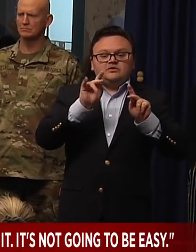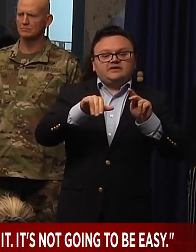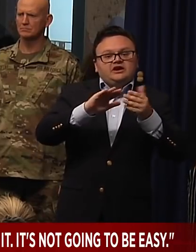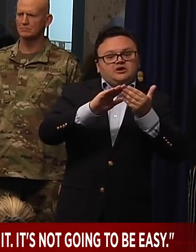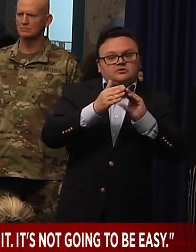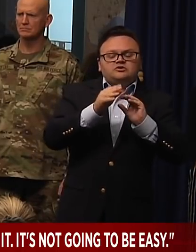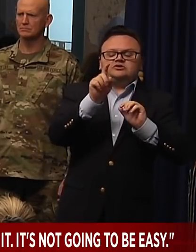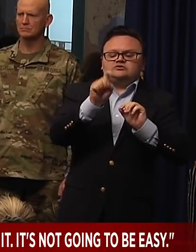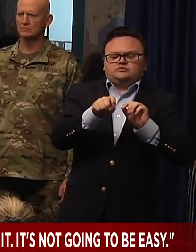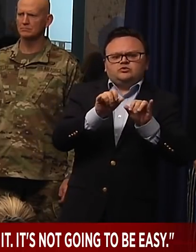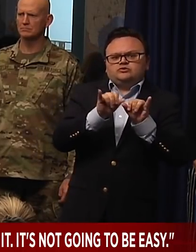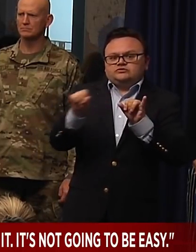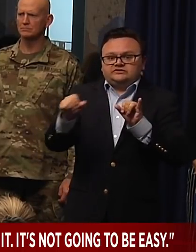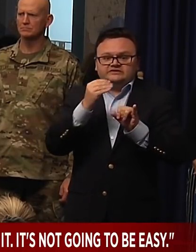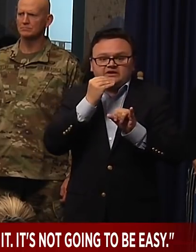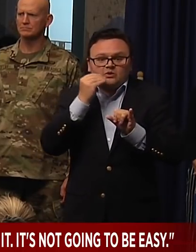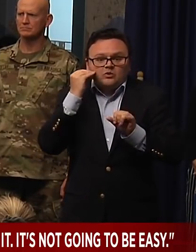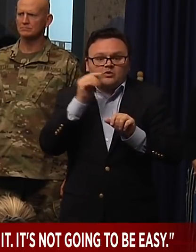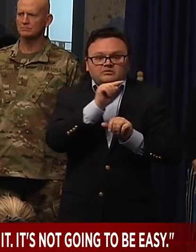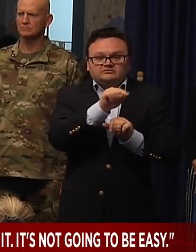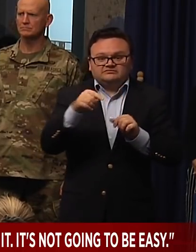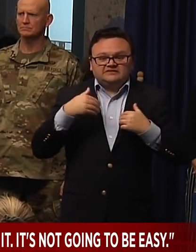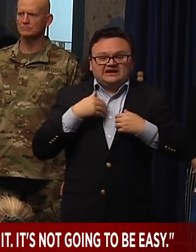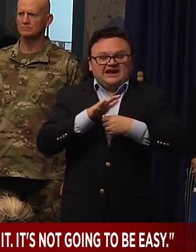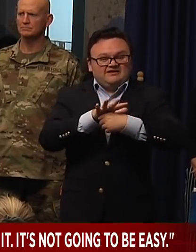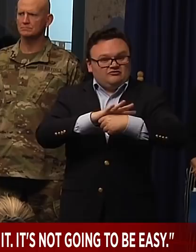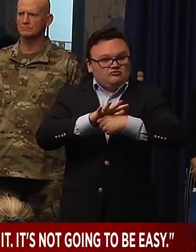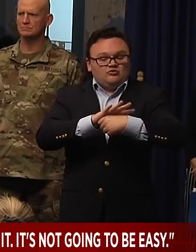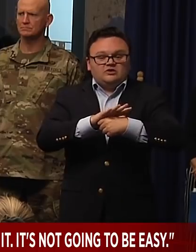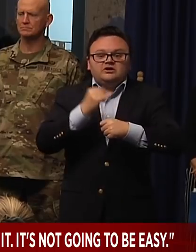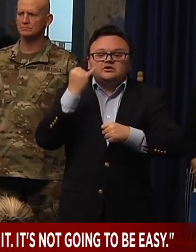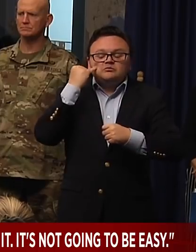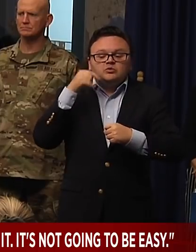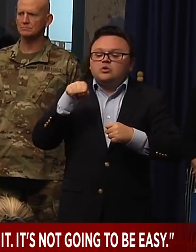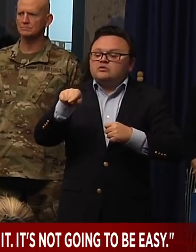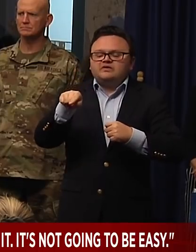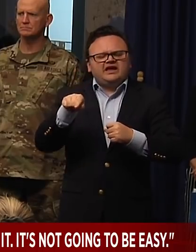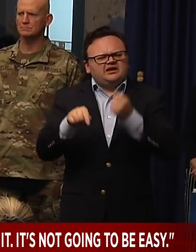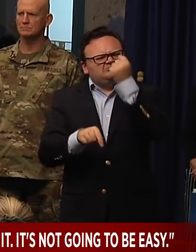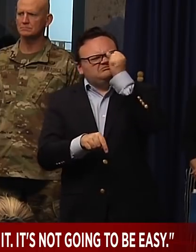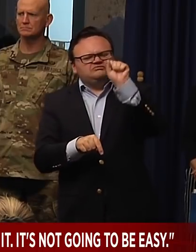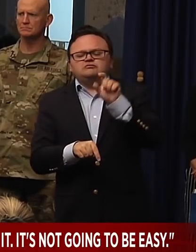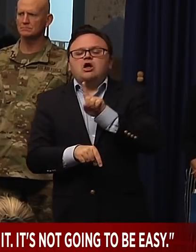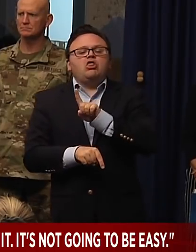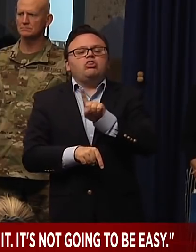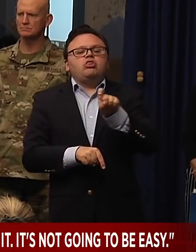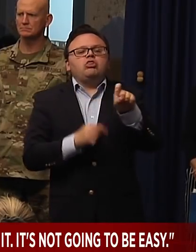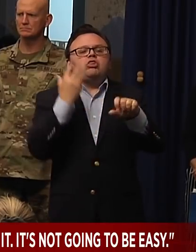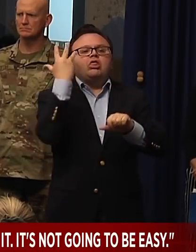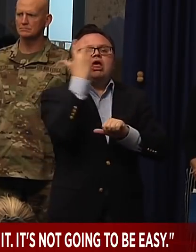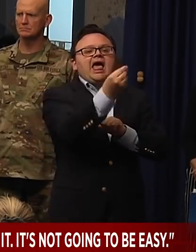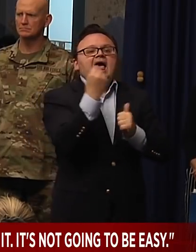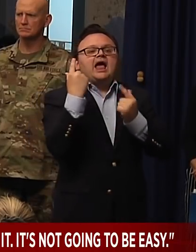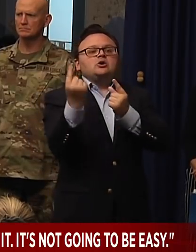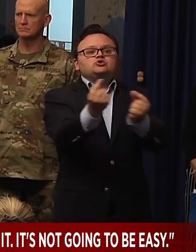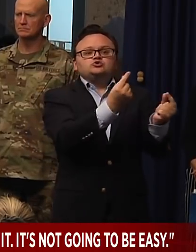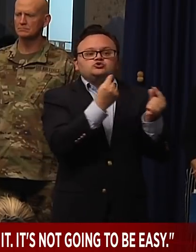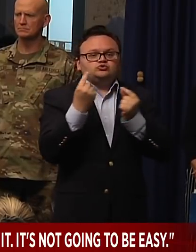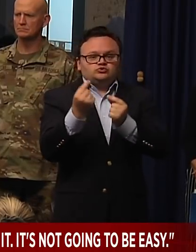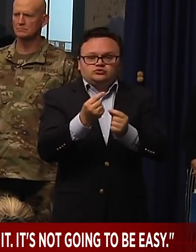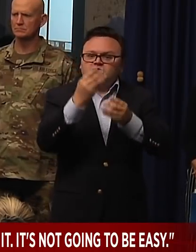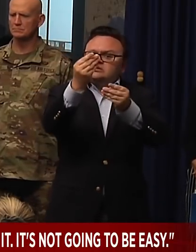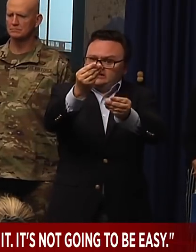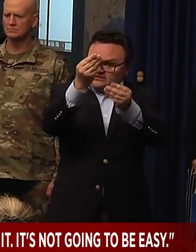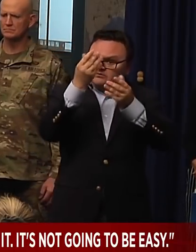particularly those who are infected. You know, let us know, and we'll give you the tools to be able to enforce an order like that.